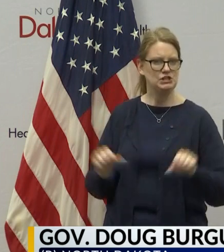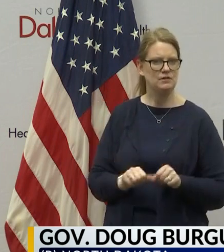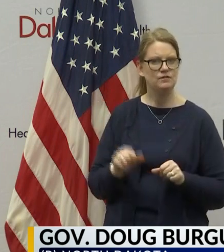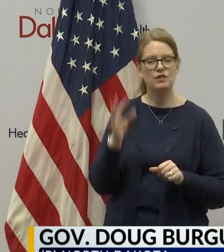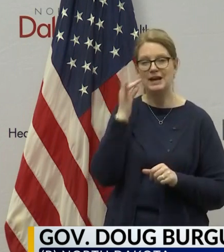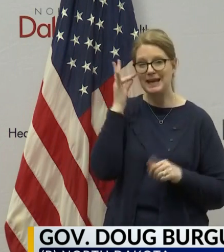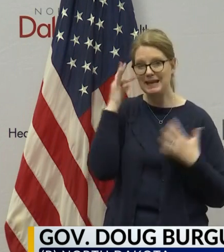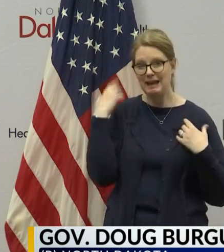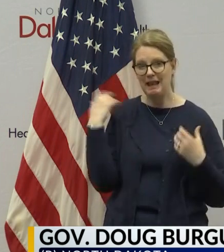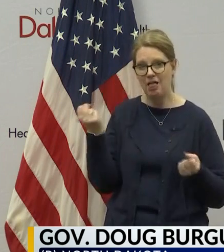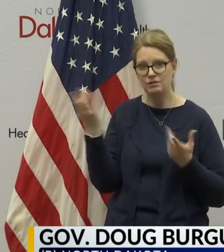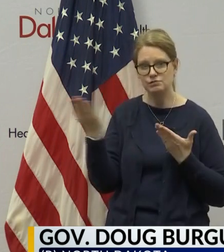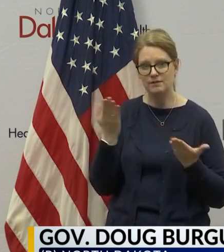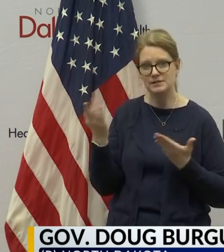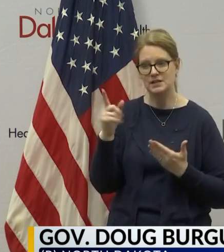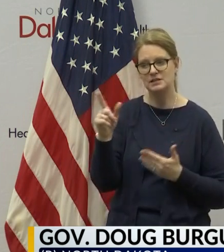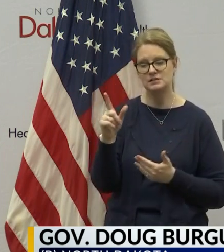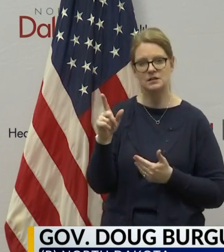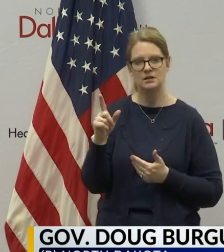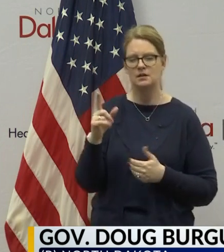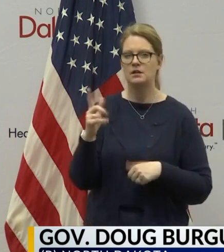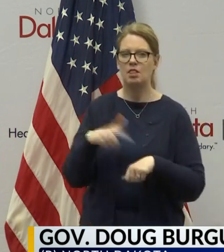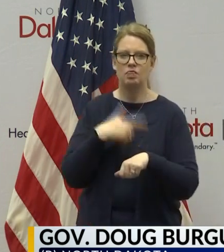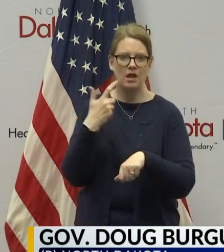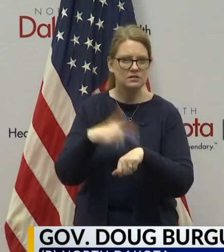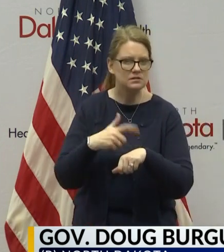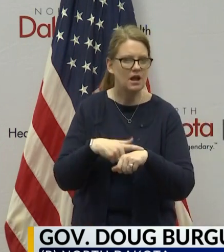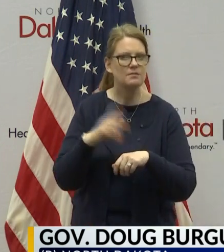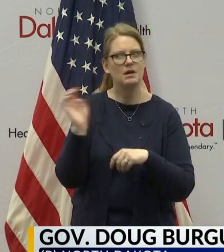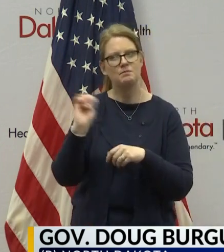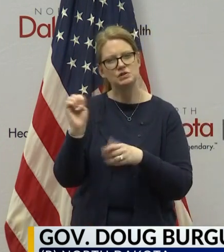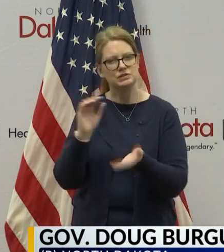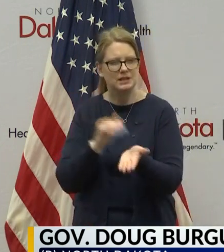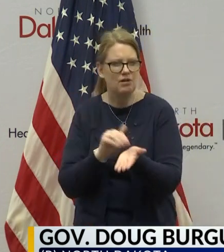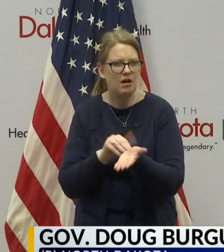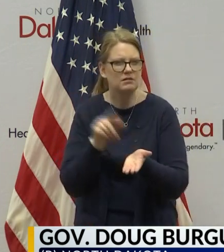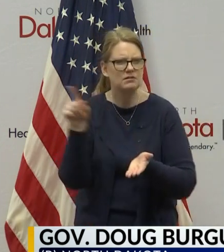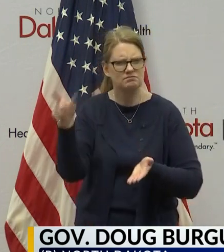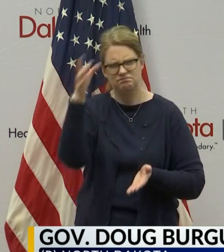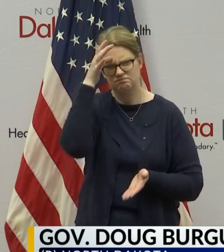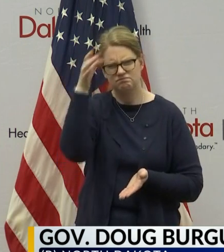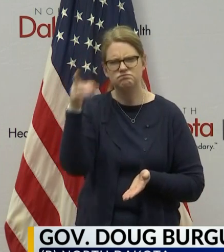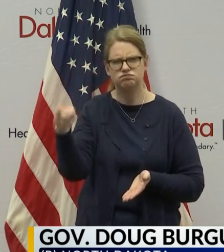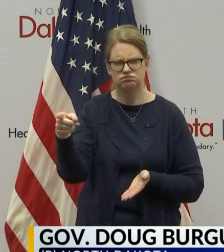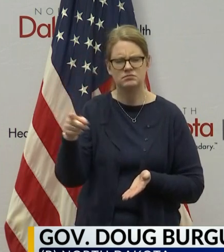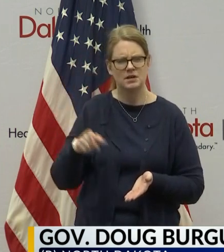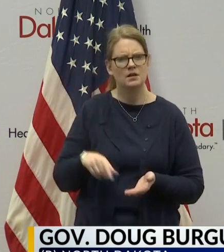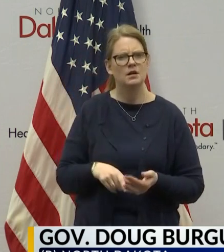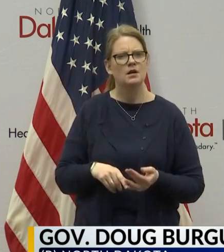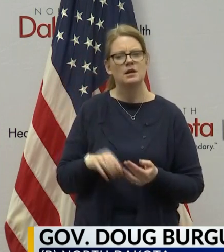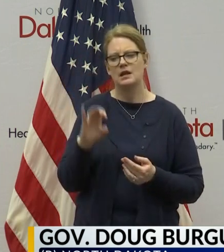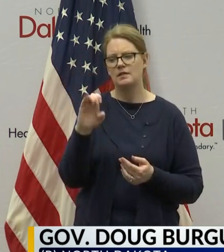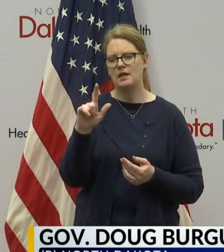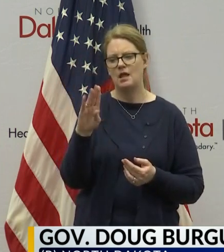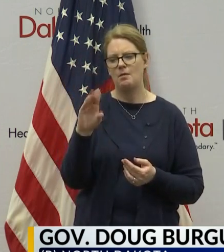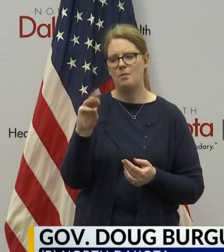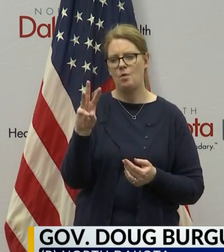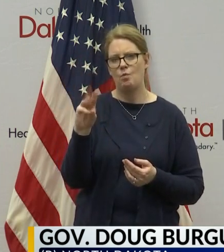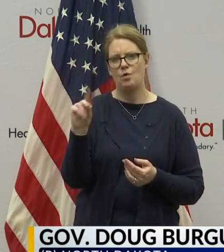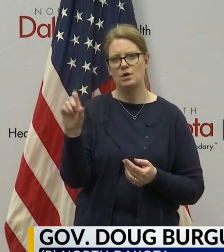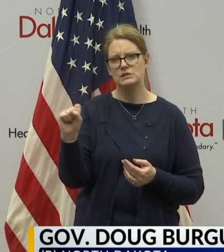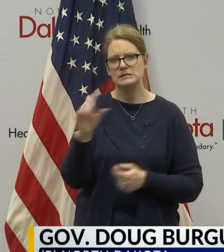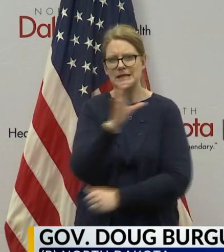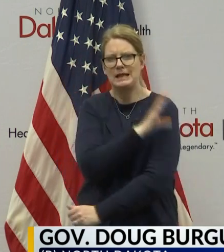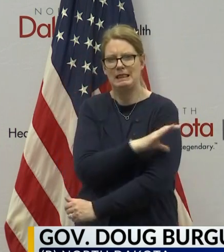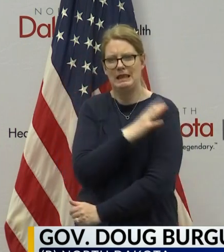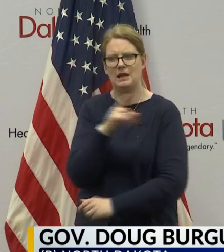Indian Health Service, long-time emergency doctor. Within the Elbowoods Clinic is a place